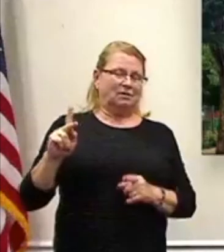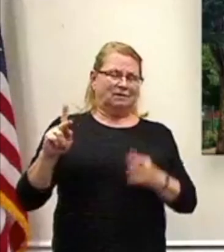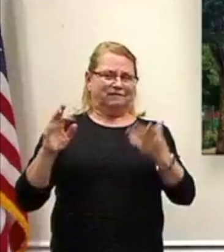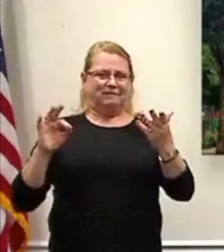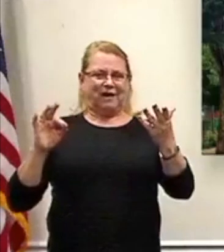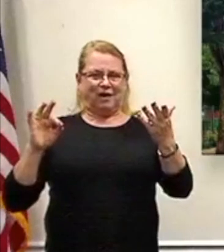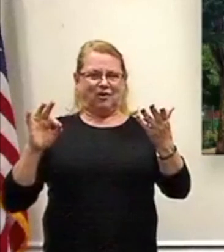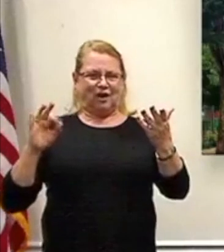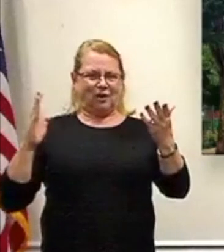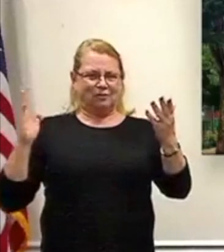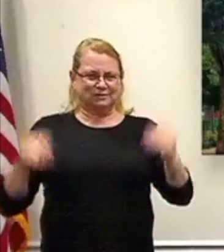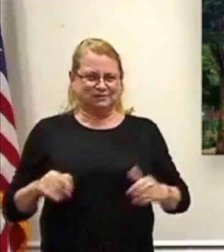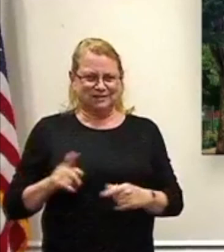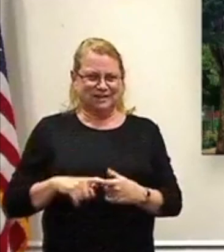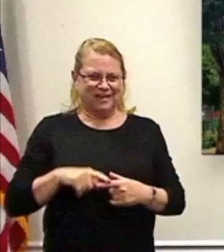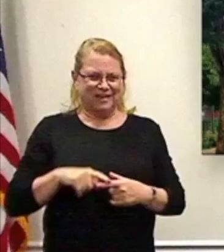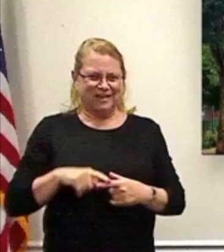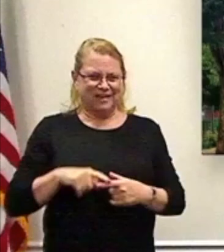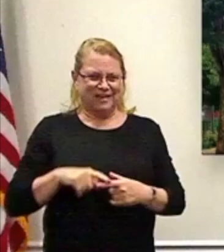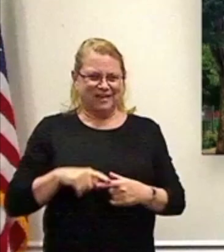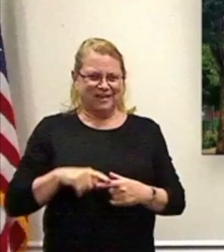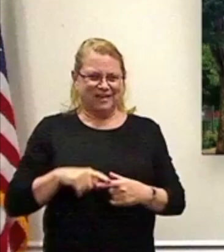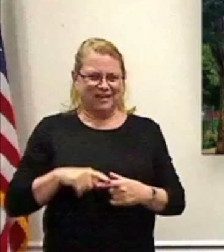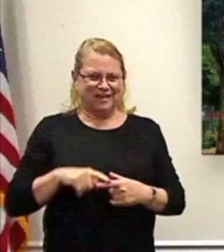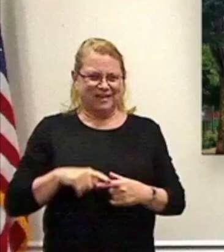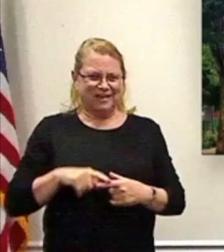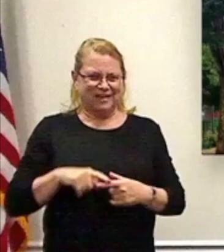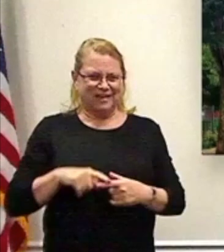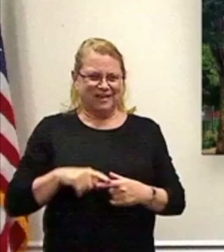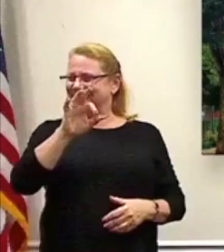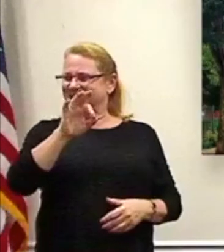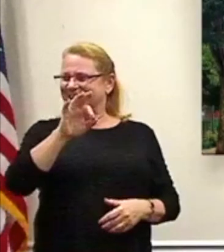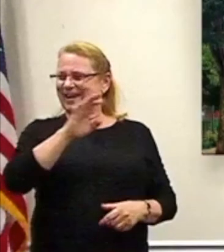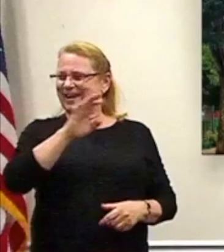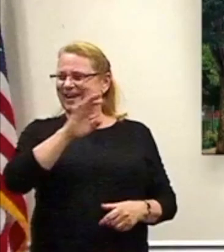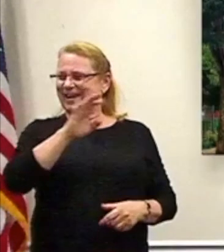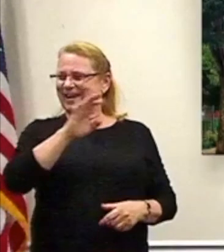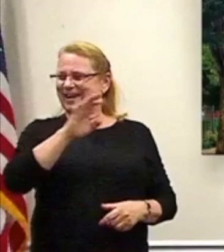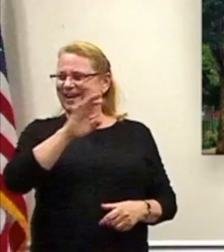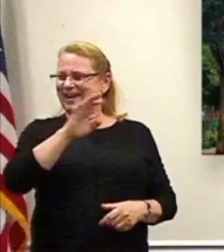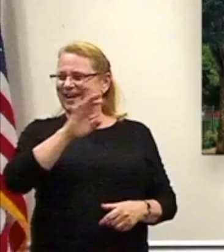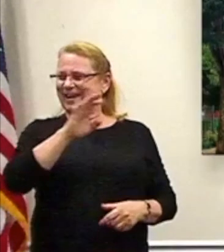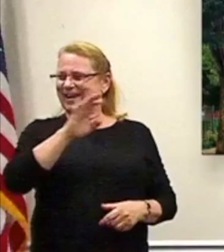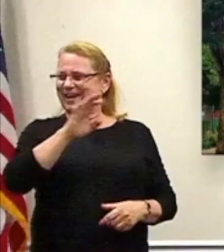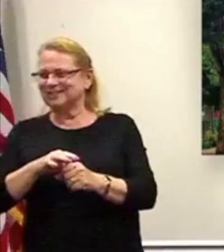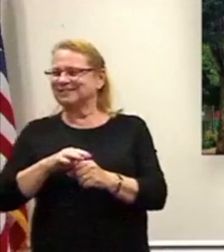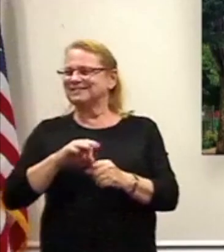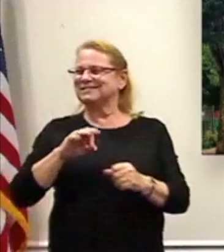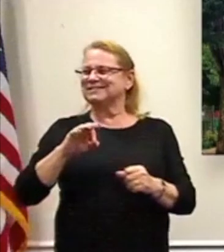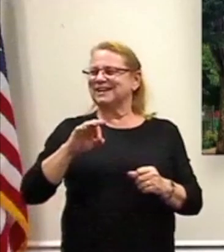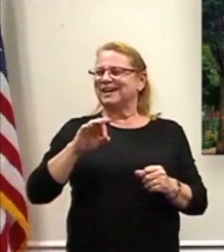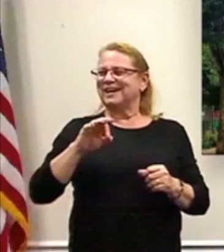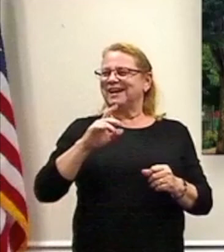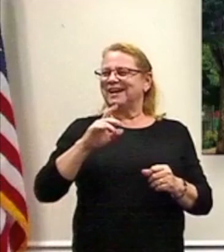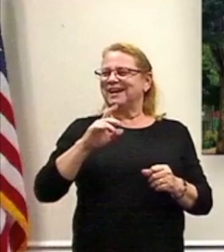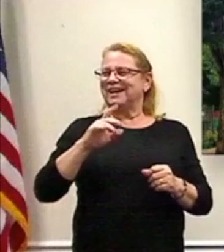question on the telephone. We're getting close to the end here. The telephone, we're going to Jim. Jim, you had a question regarding firehouses?